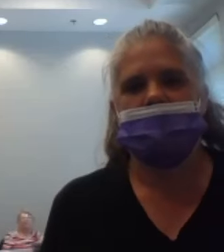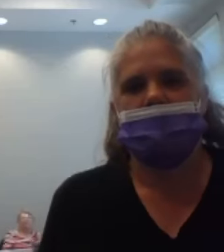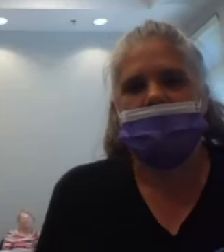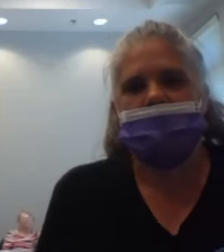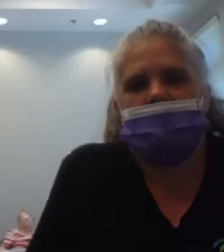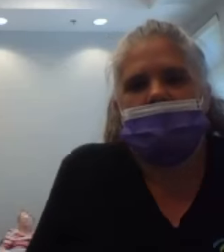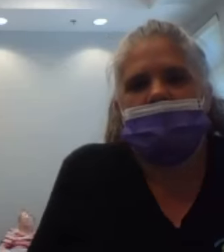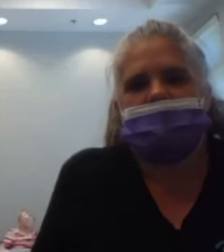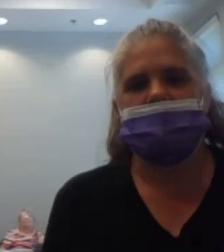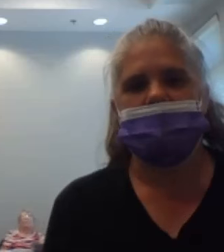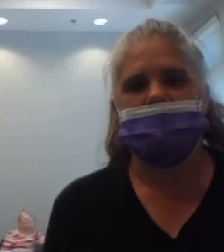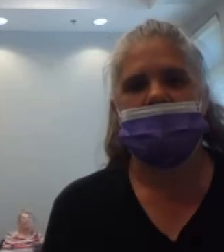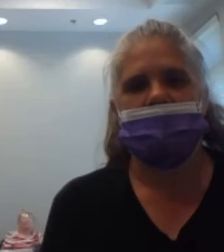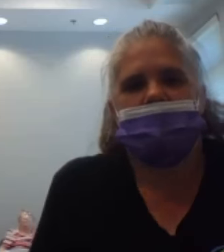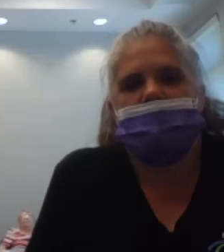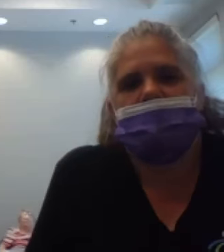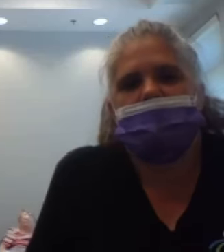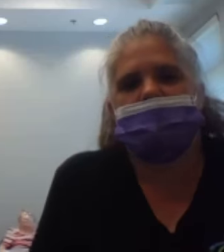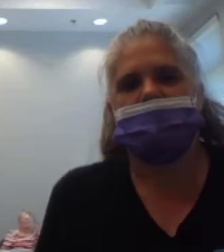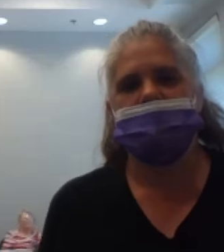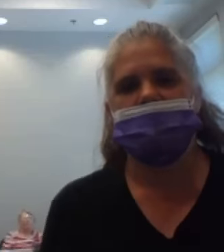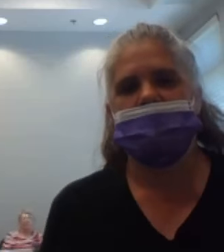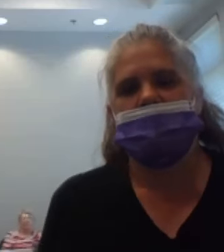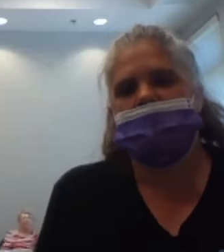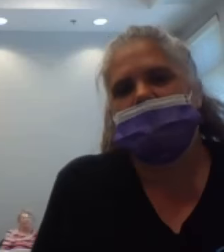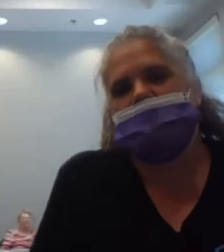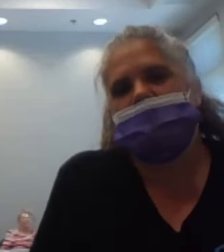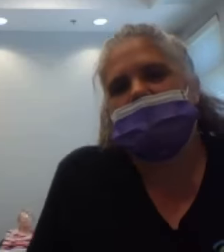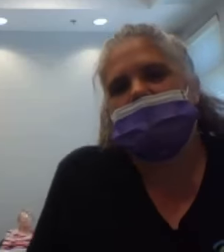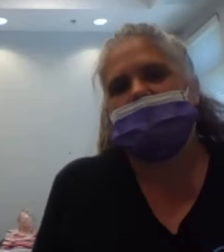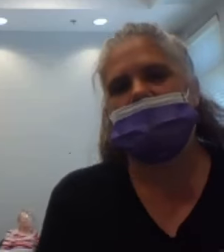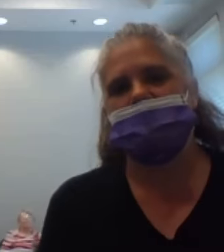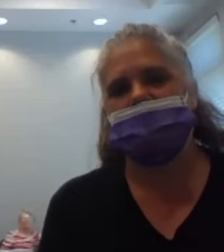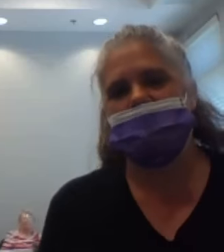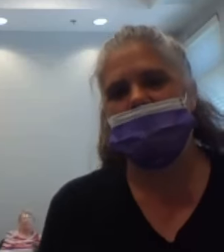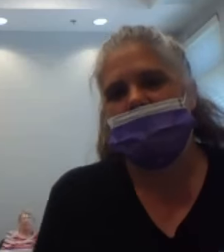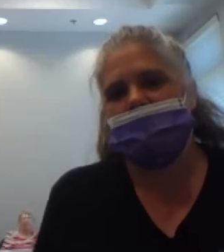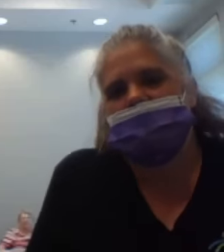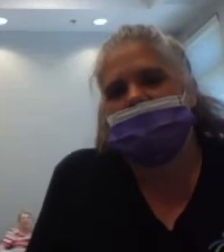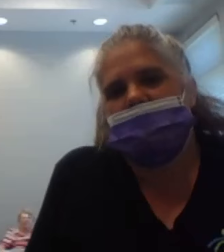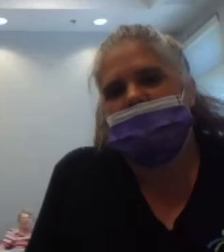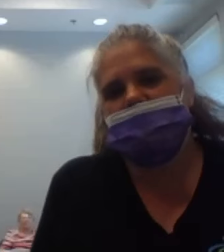14, 15, 16, 17,